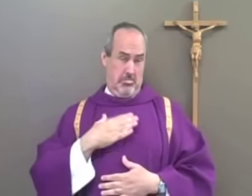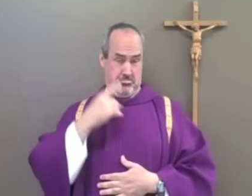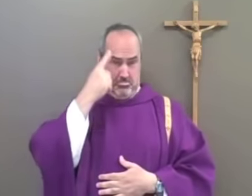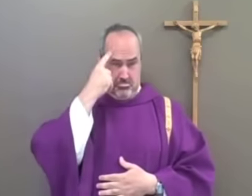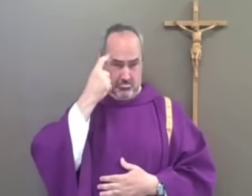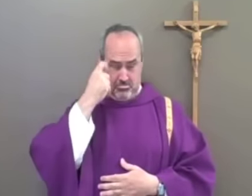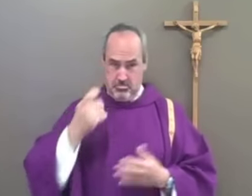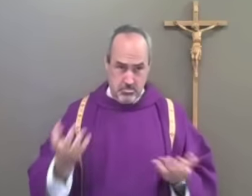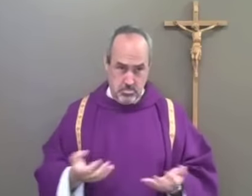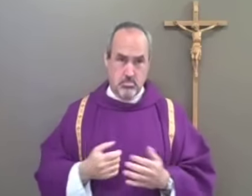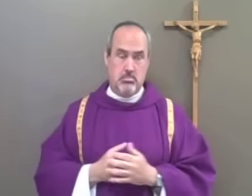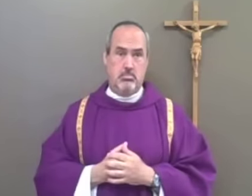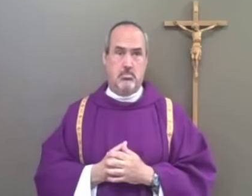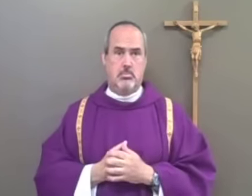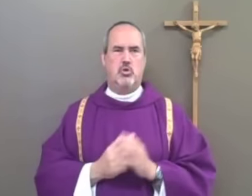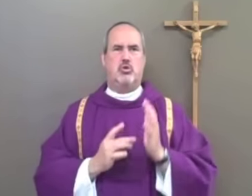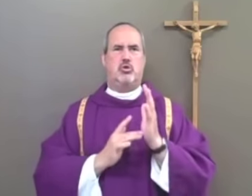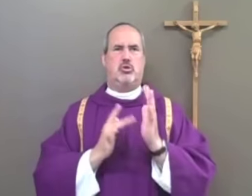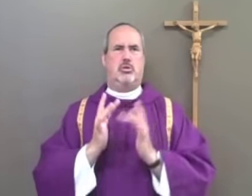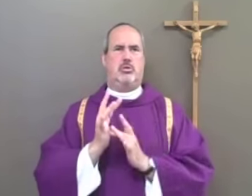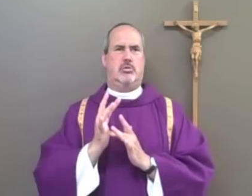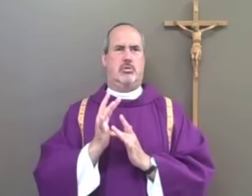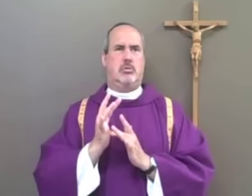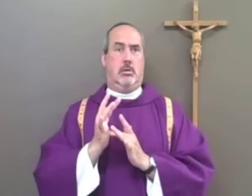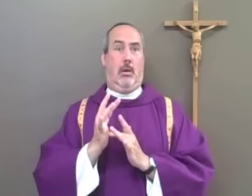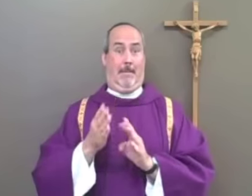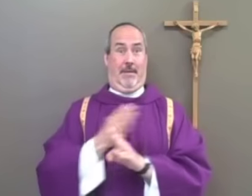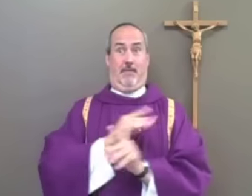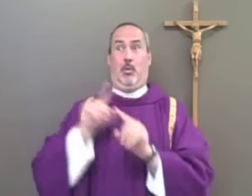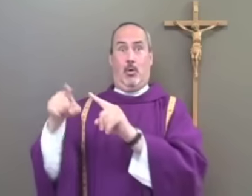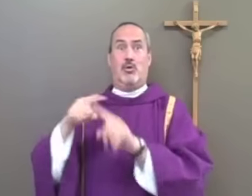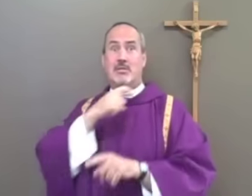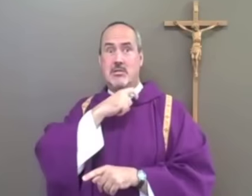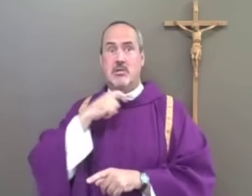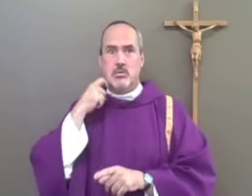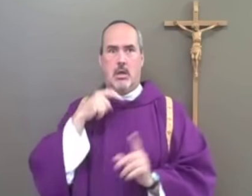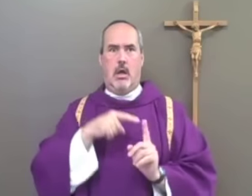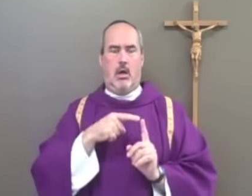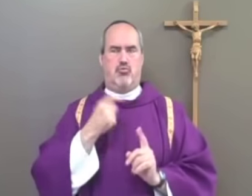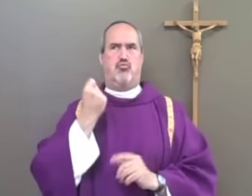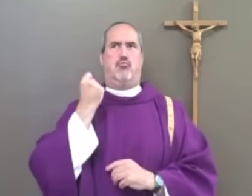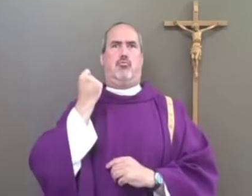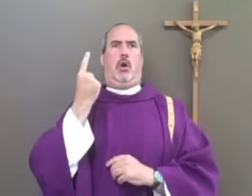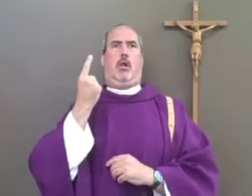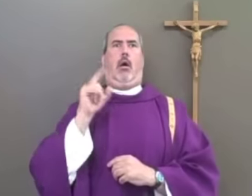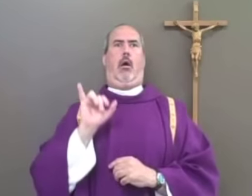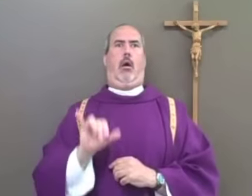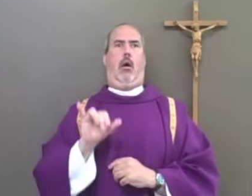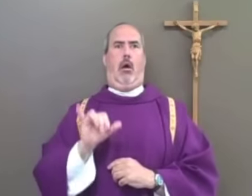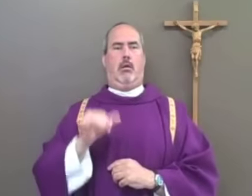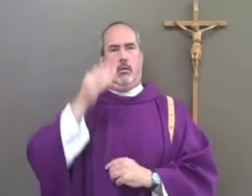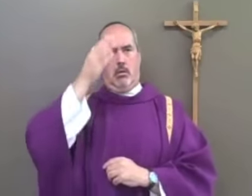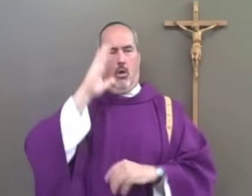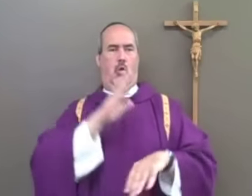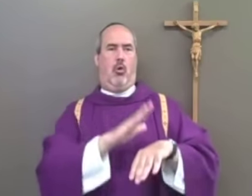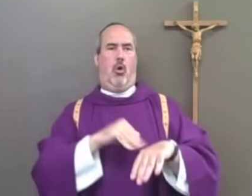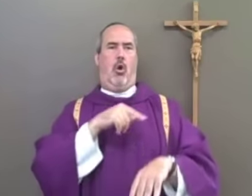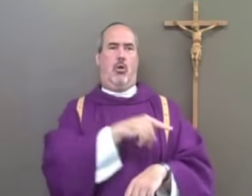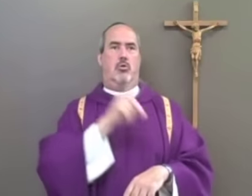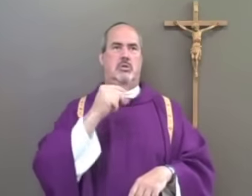Well, I suspect that Jesus, before he went to the desert, realized that God